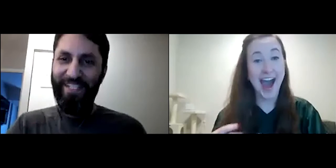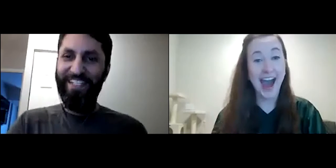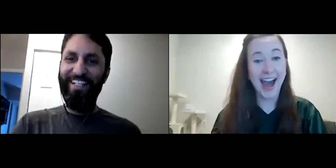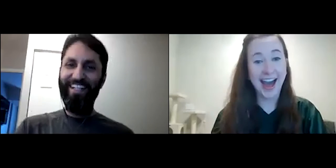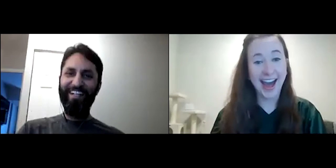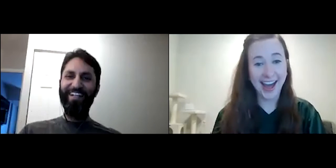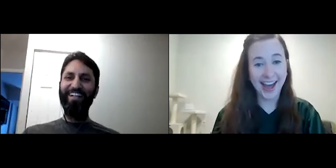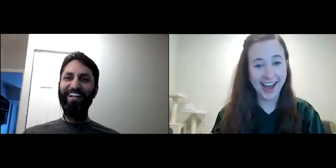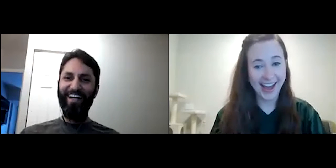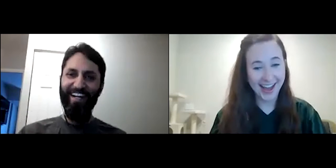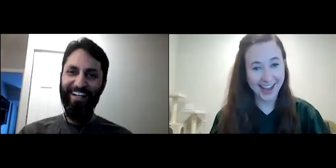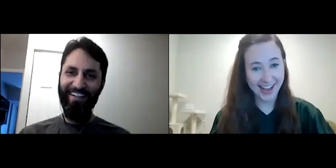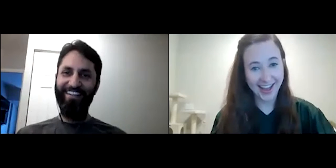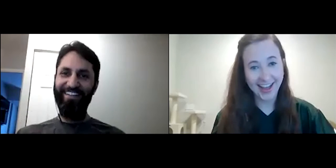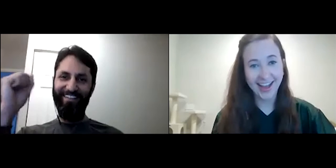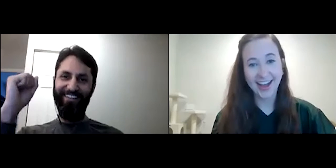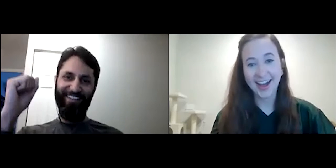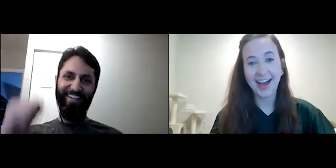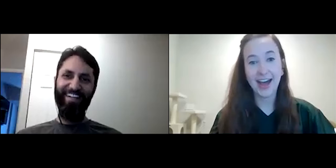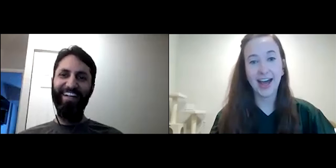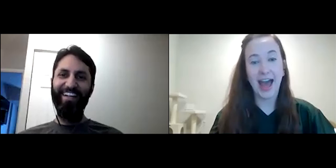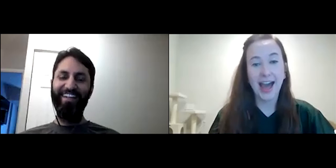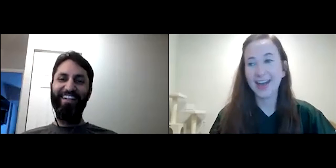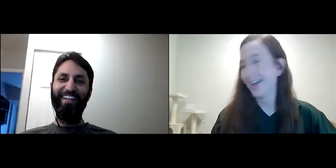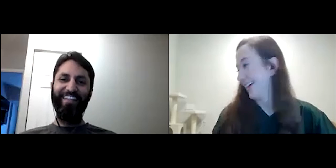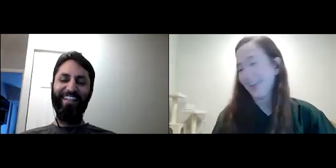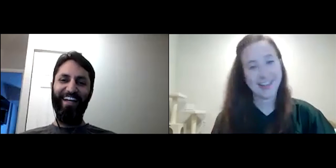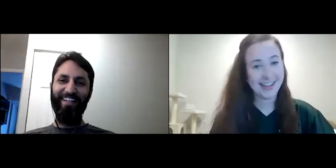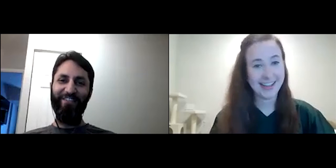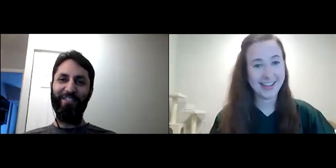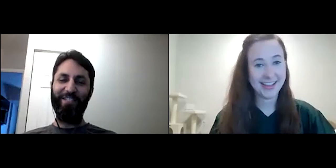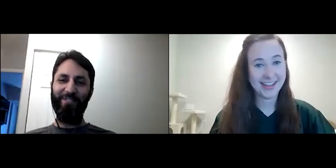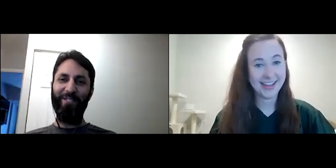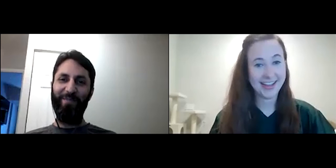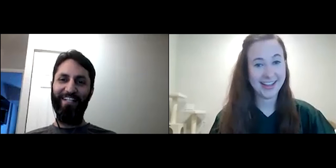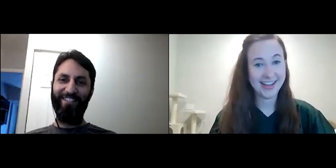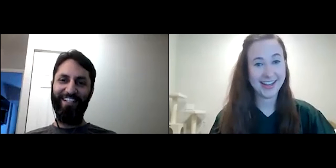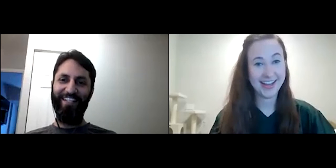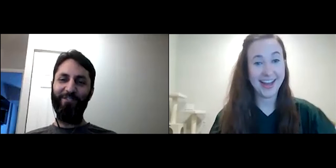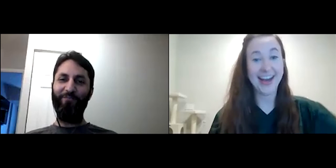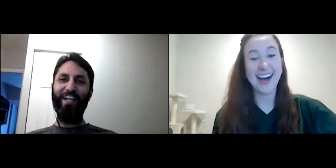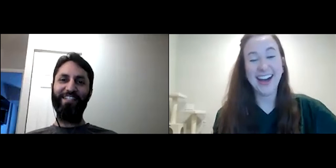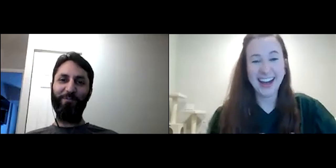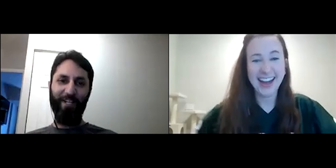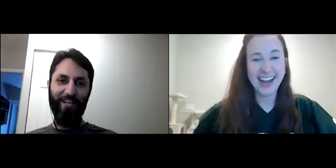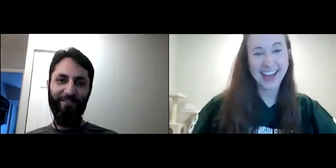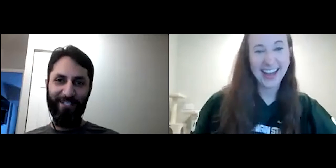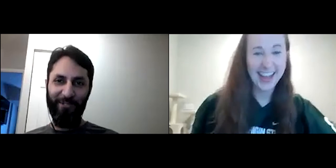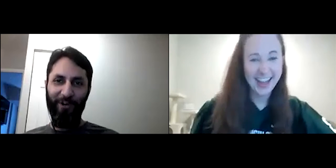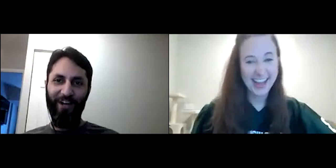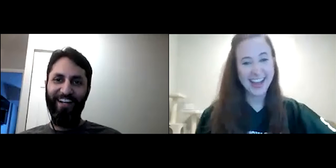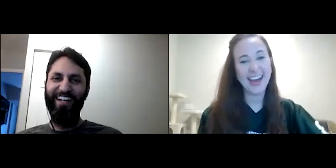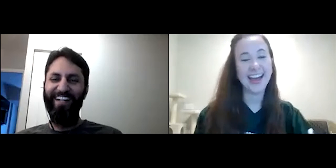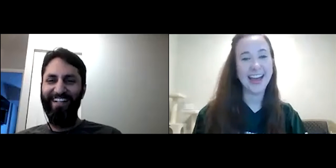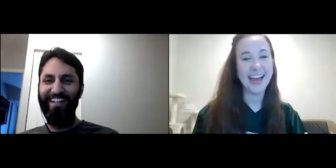A very, very quick defeat by Victoria. Yeah, that was a good match. That was the fastest one I've had